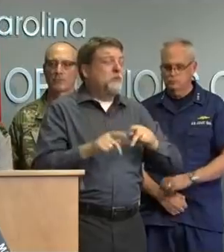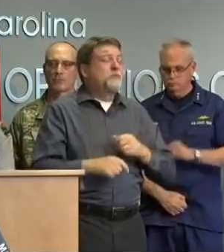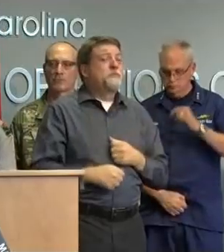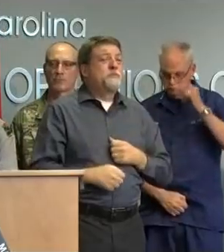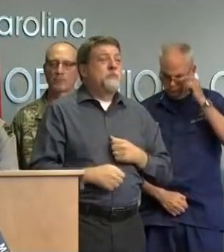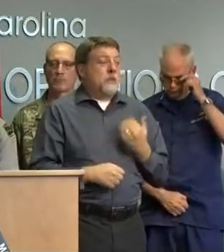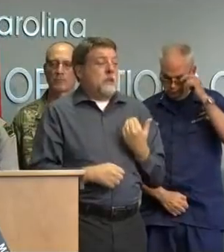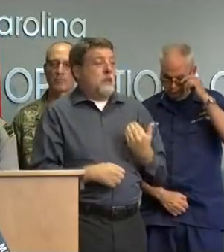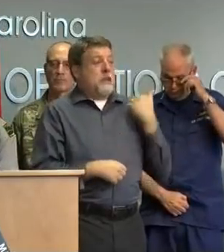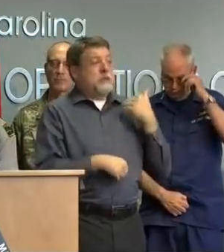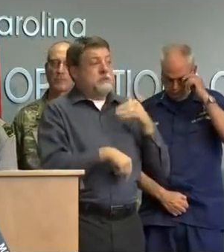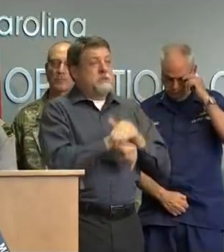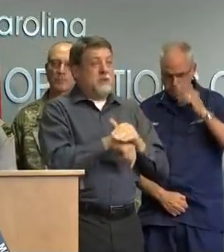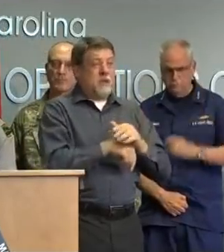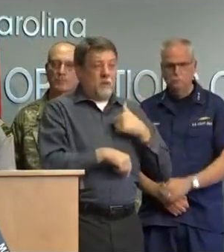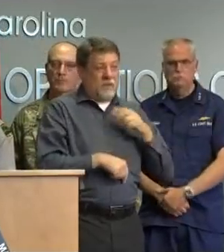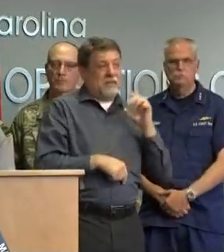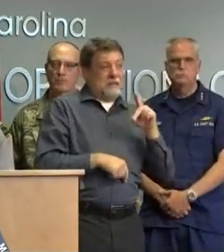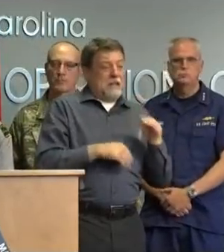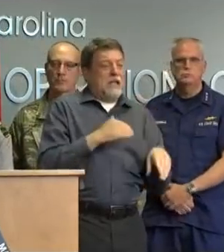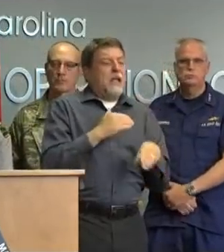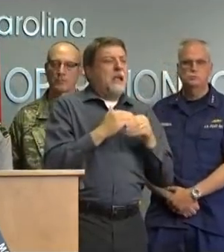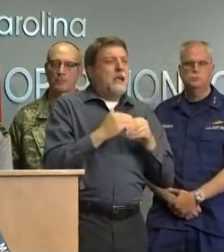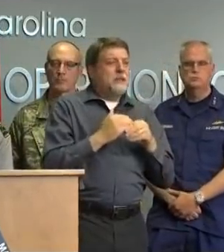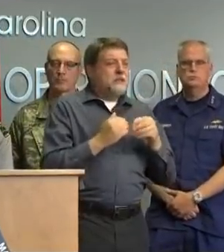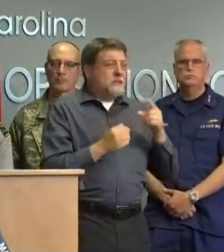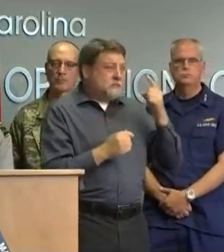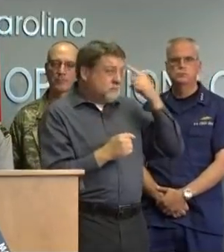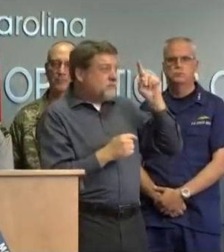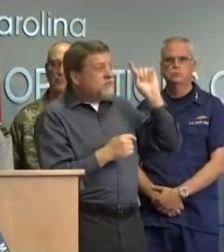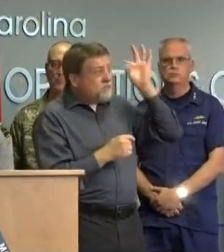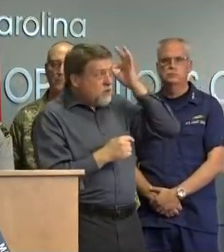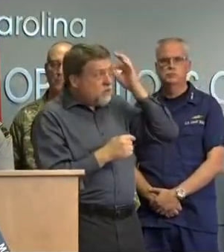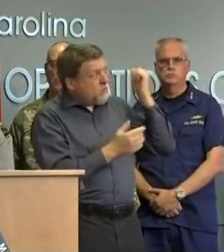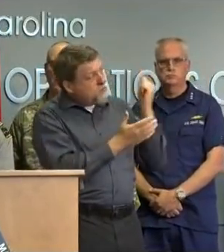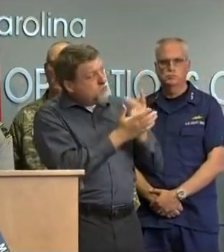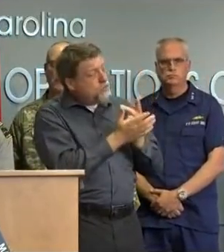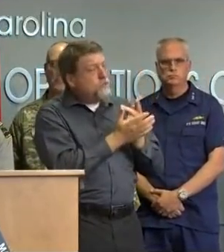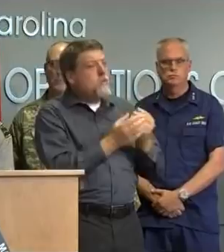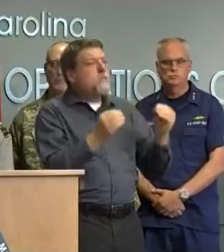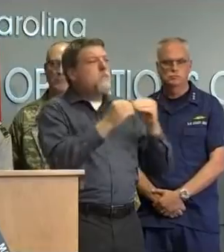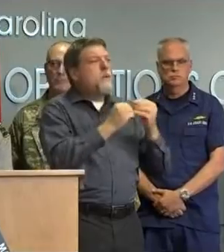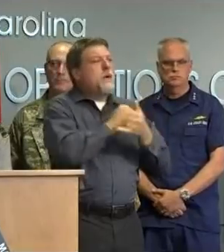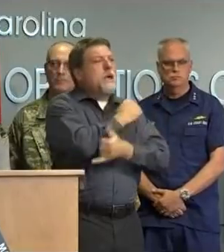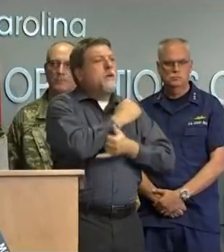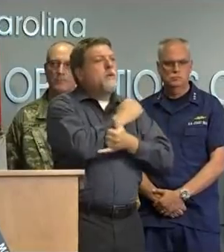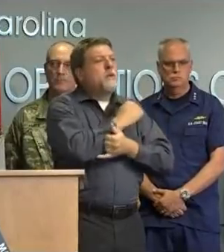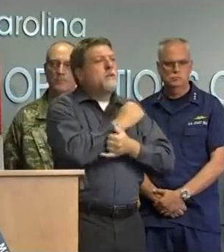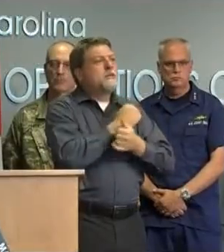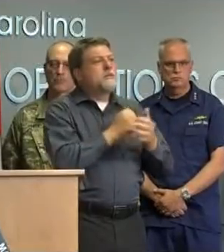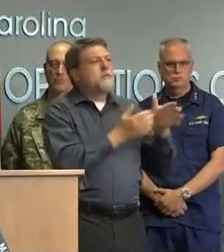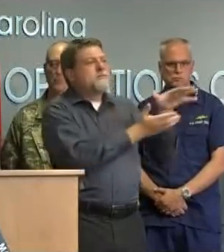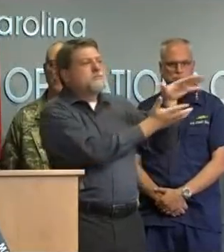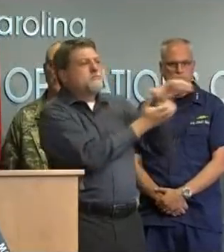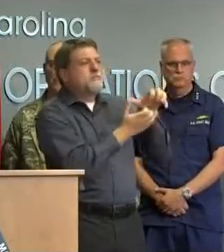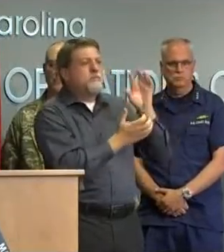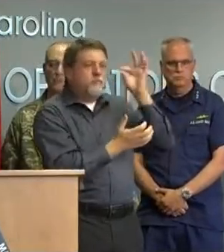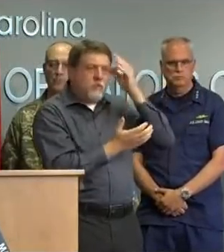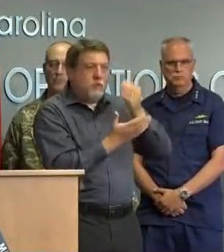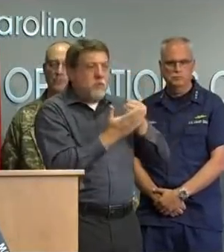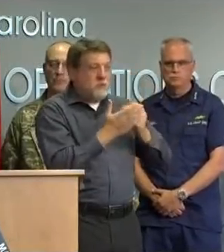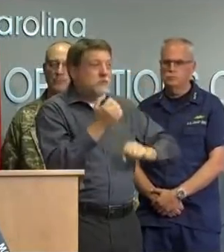requested that several more counties be added to the federal disaster declaration that we received Friday for eight of the counties